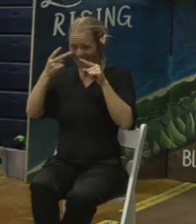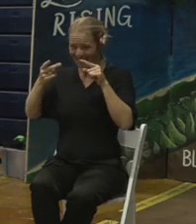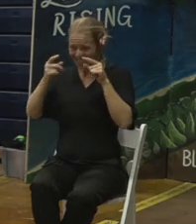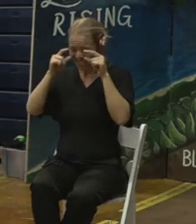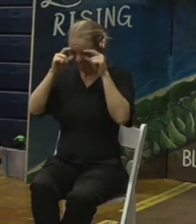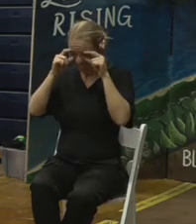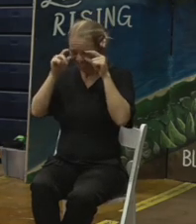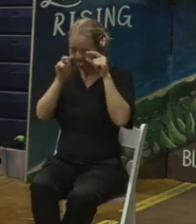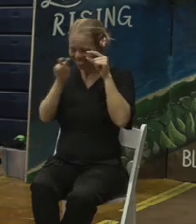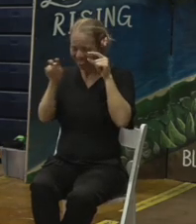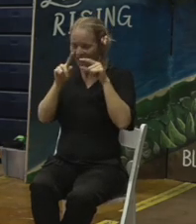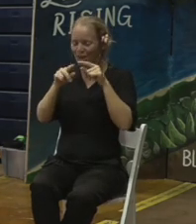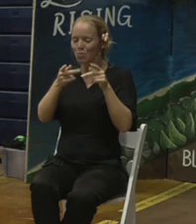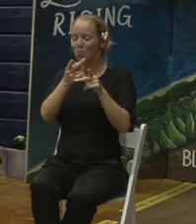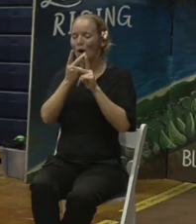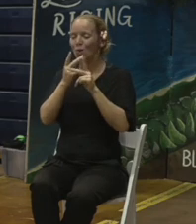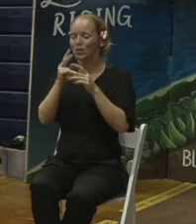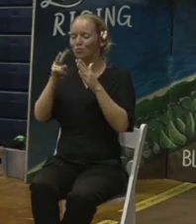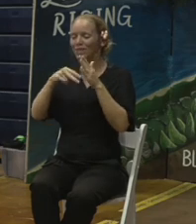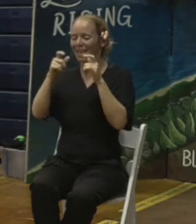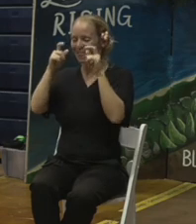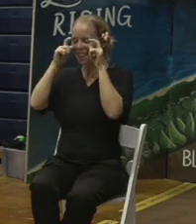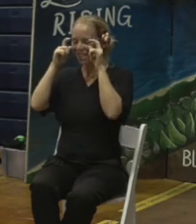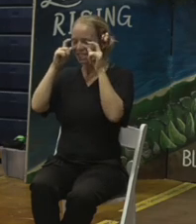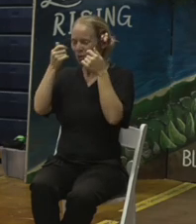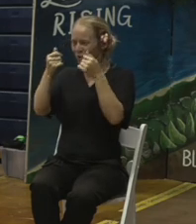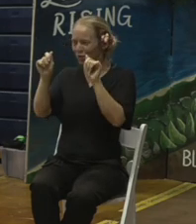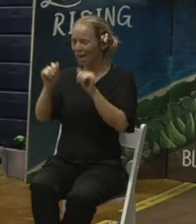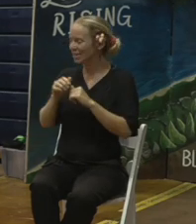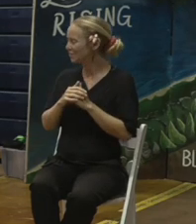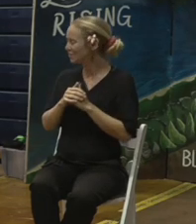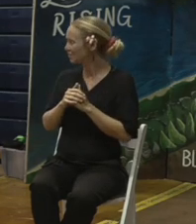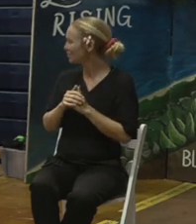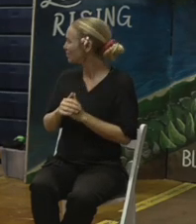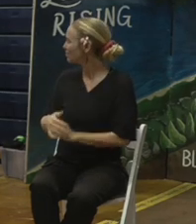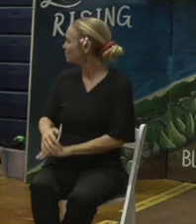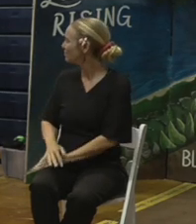really small. So I talked about this slide.